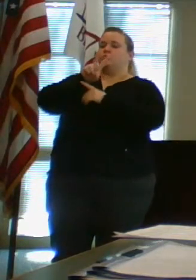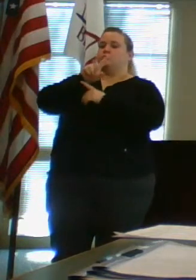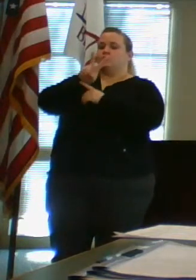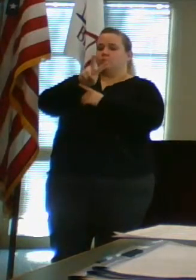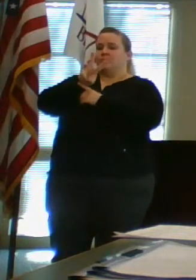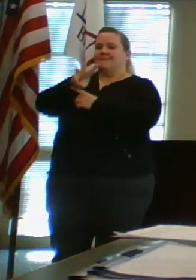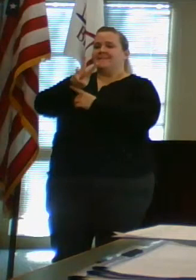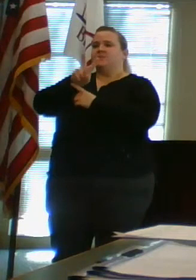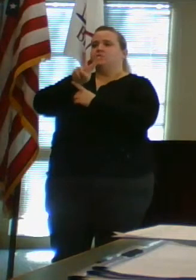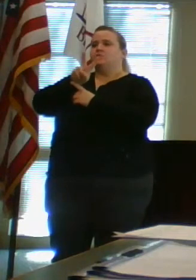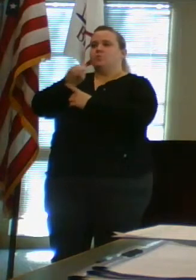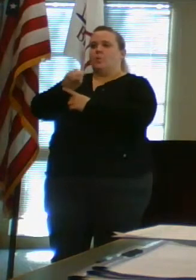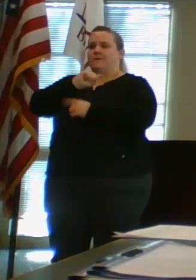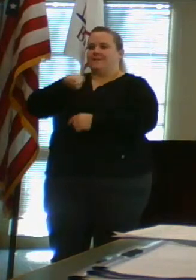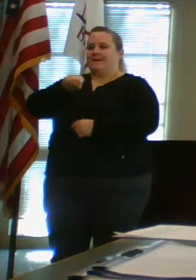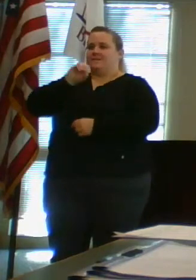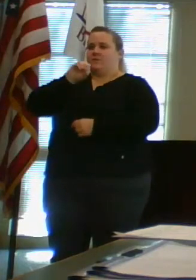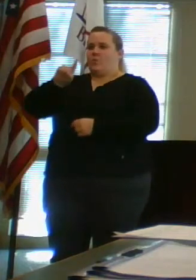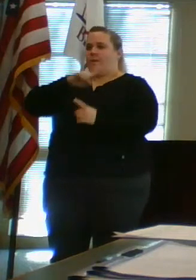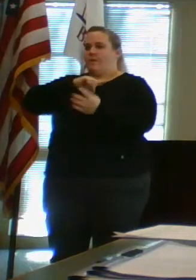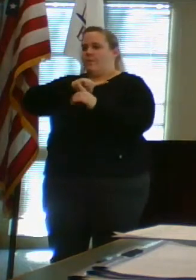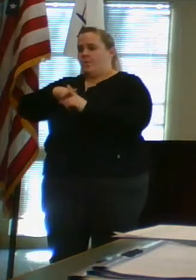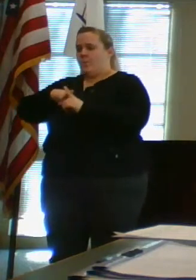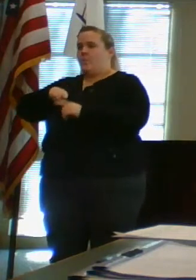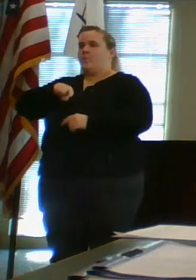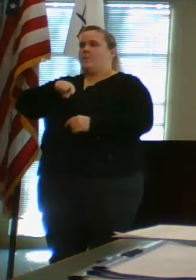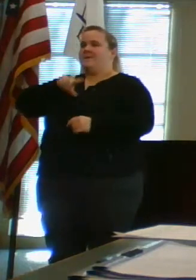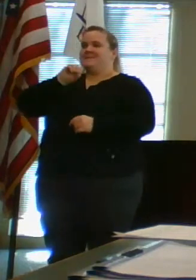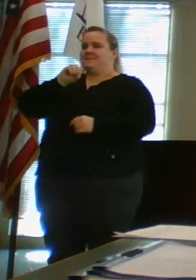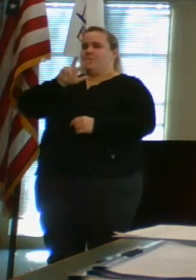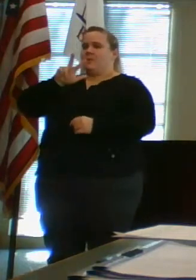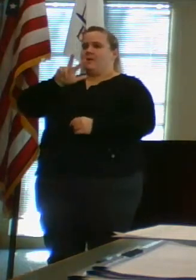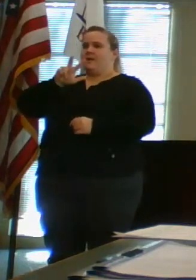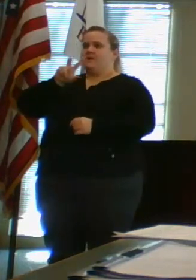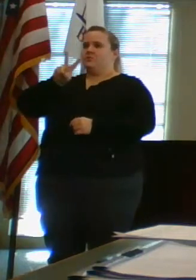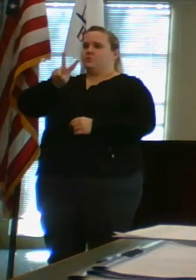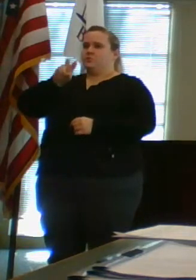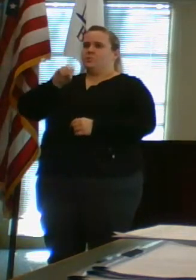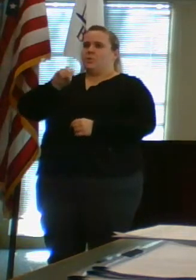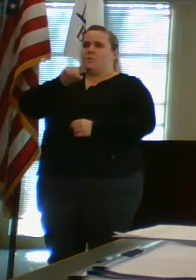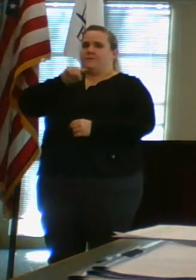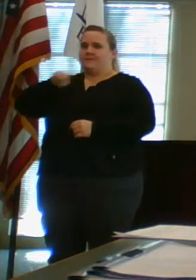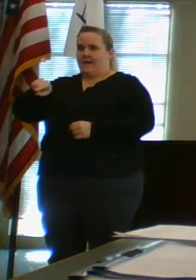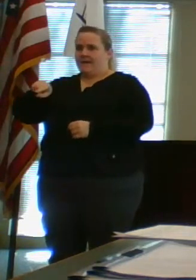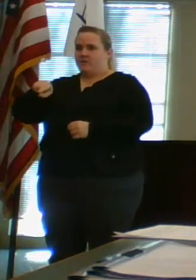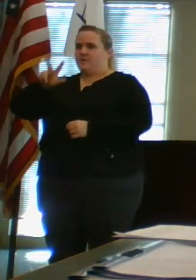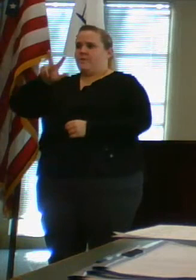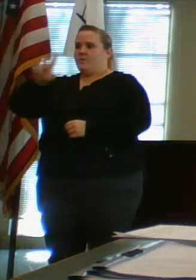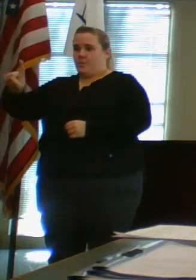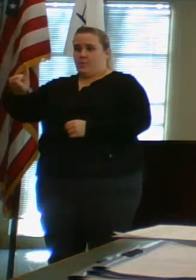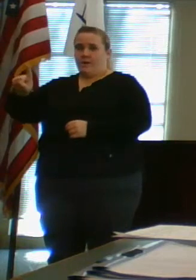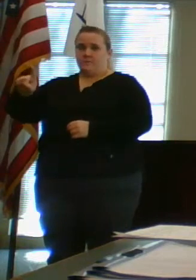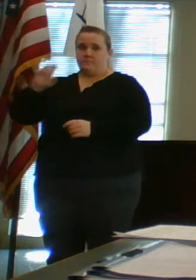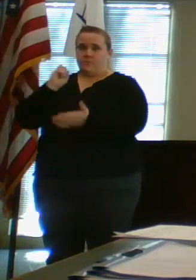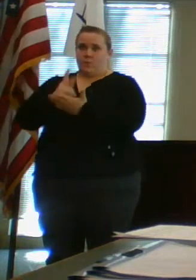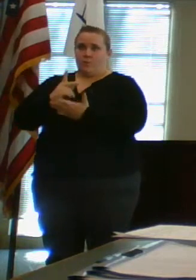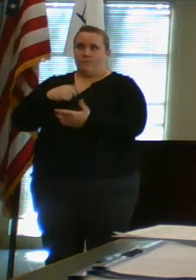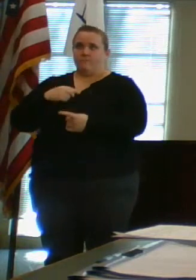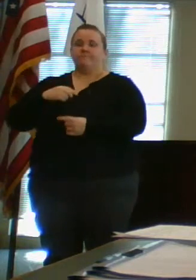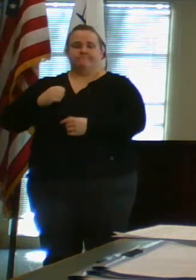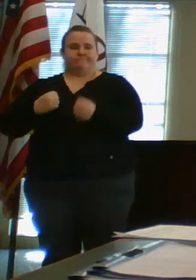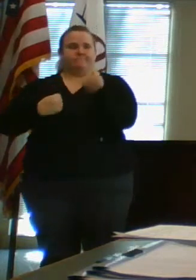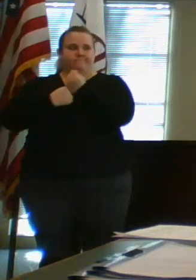through resolutions number 032620-31. I'll make it.